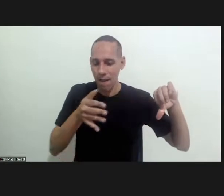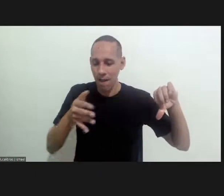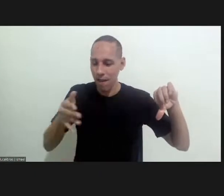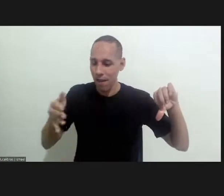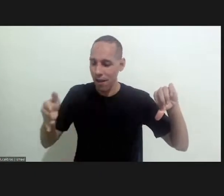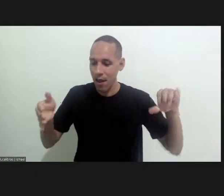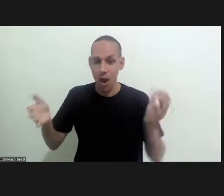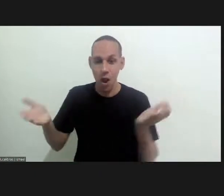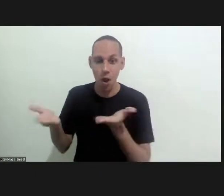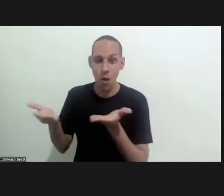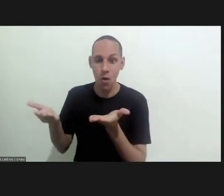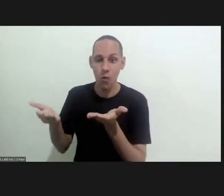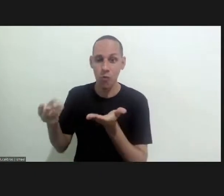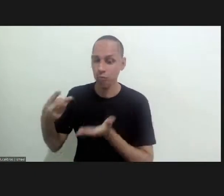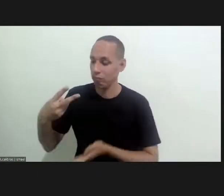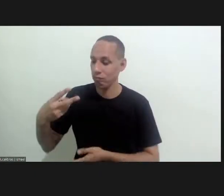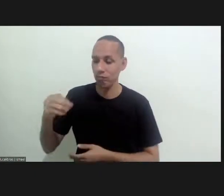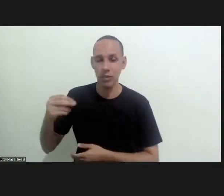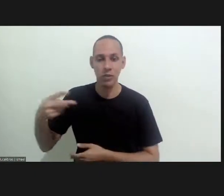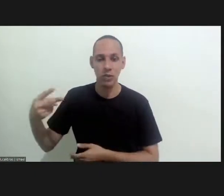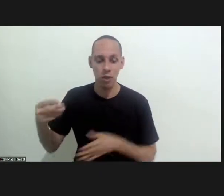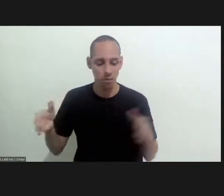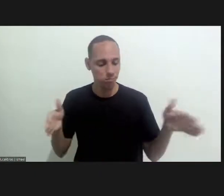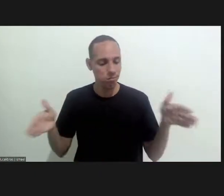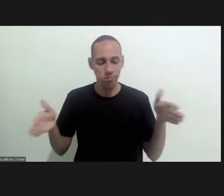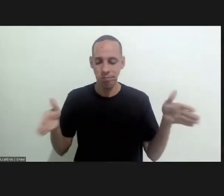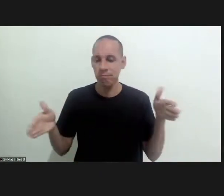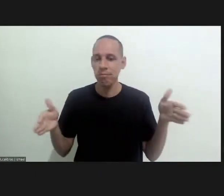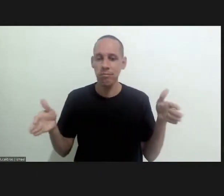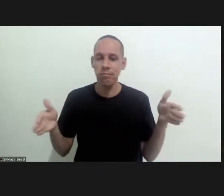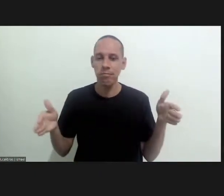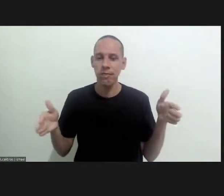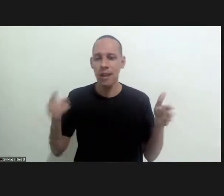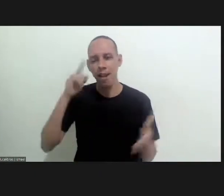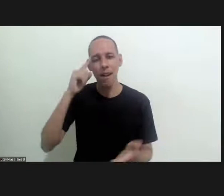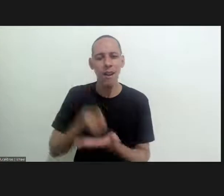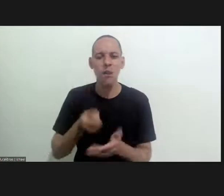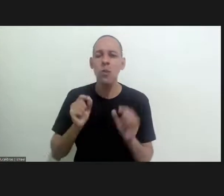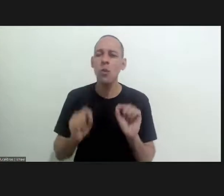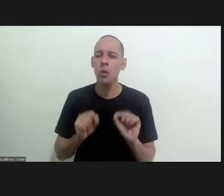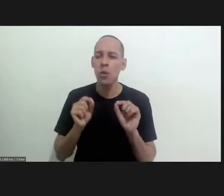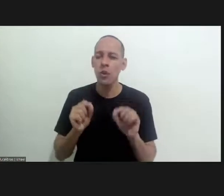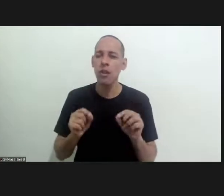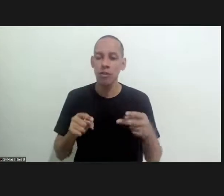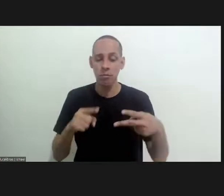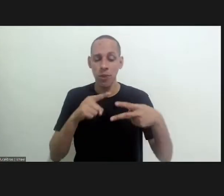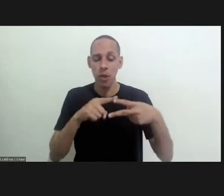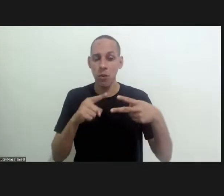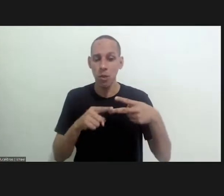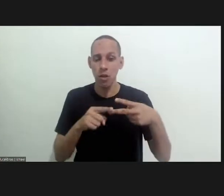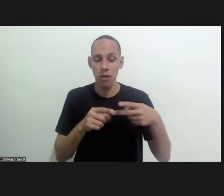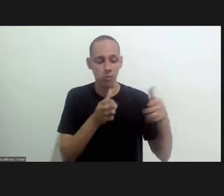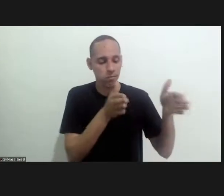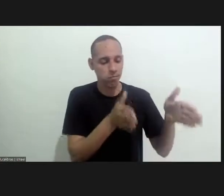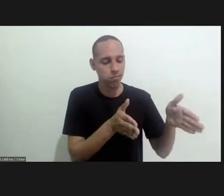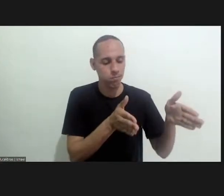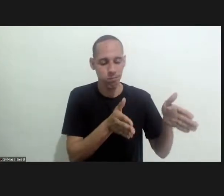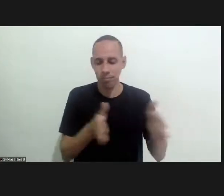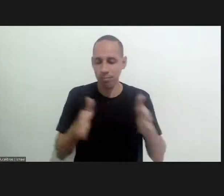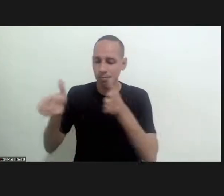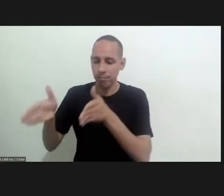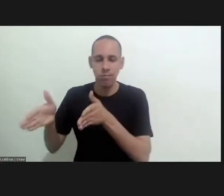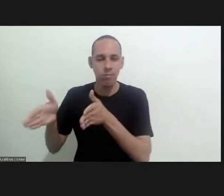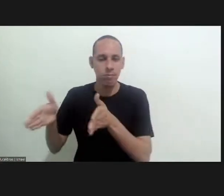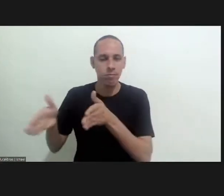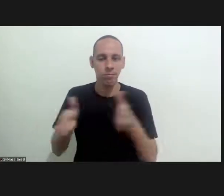until the current times it is possible for us to define two big periods